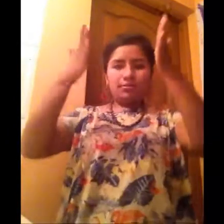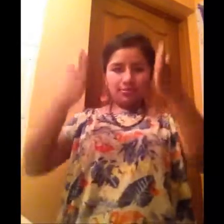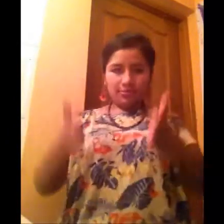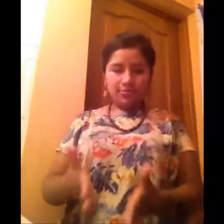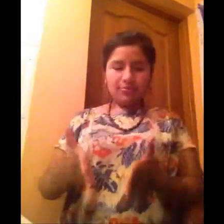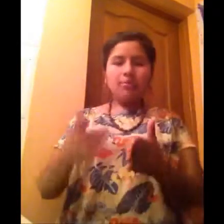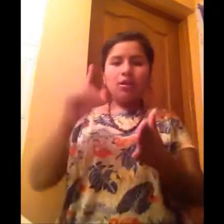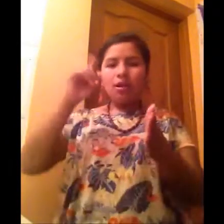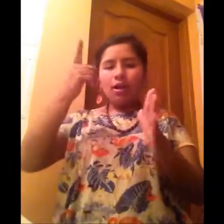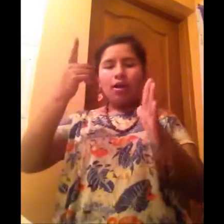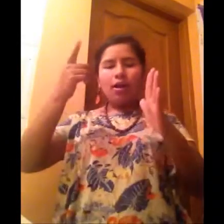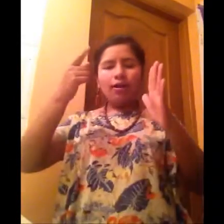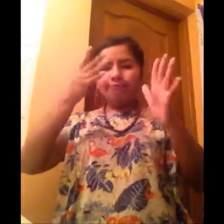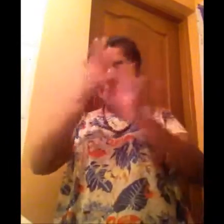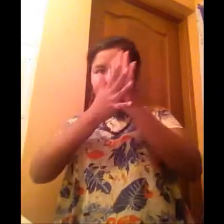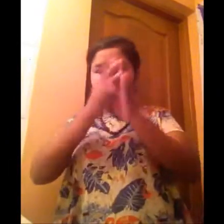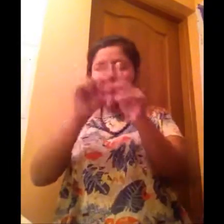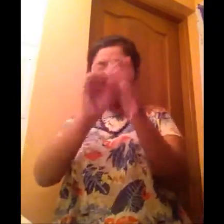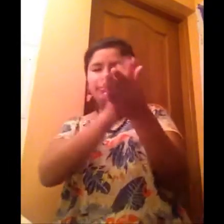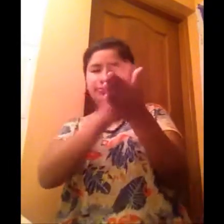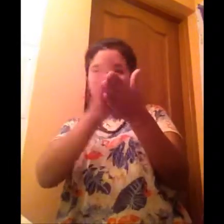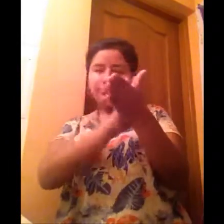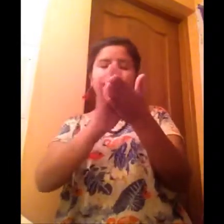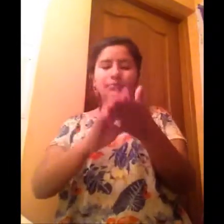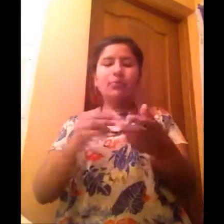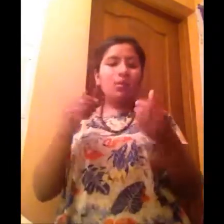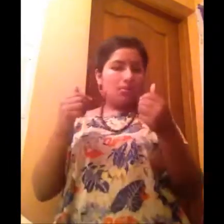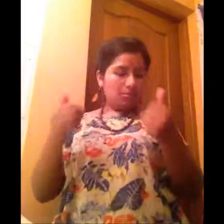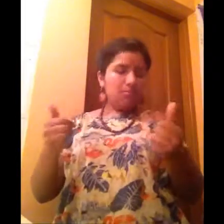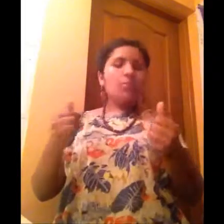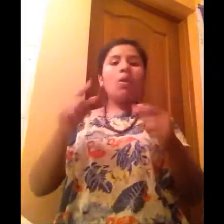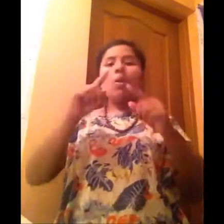I'm going to it in a little bit, so I'm going to put it in a little bit, so I'm going to put in a bit.